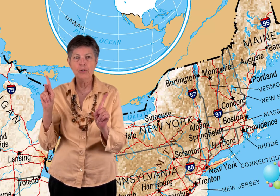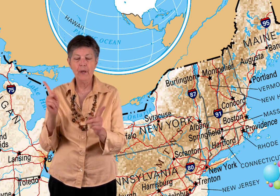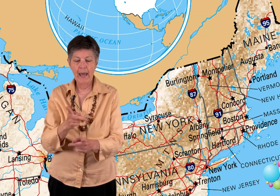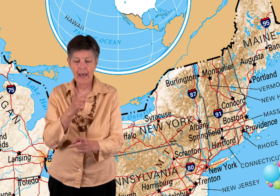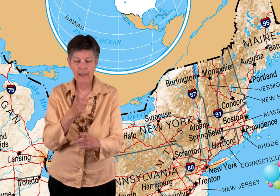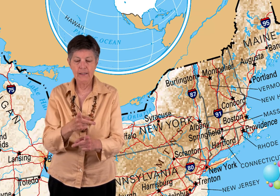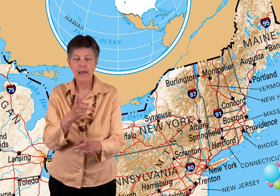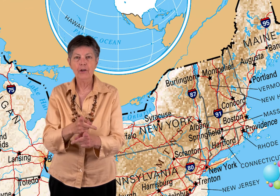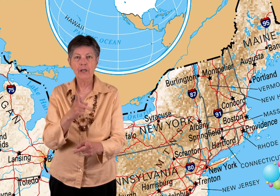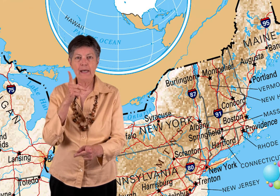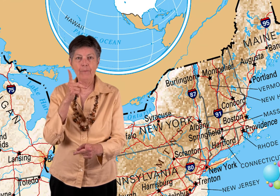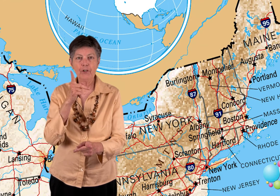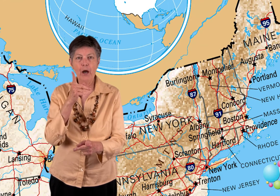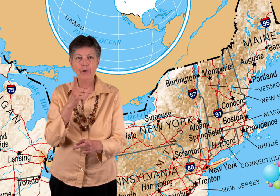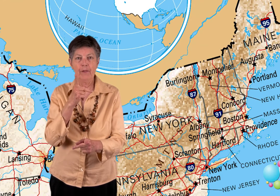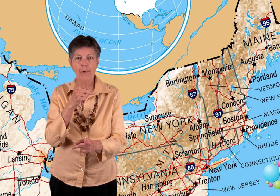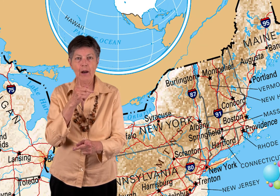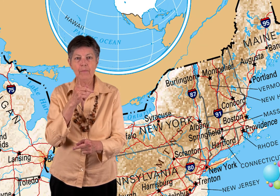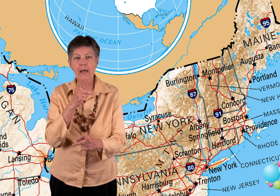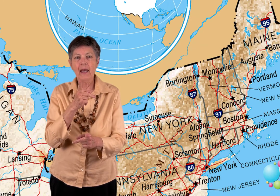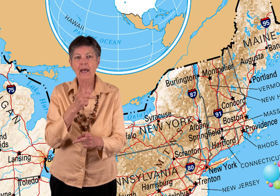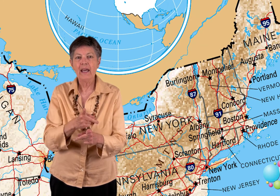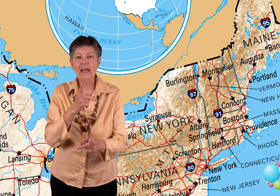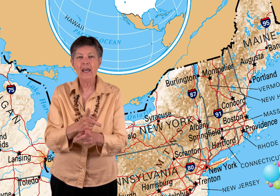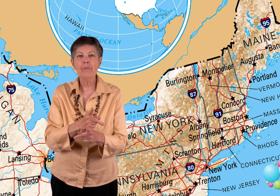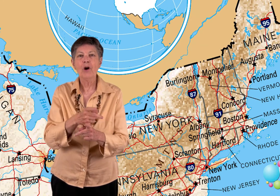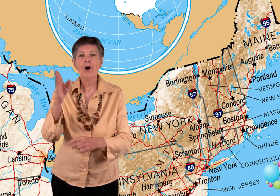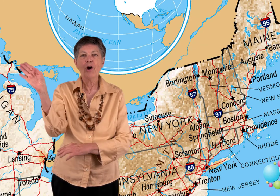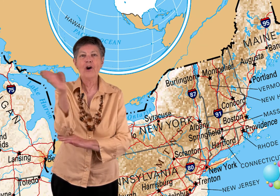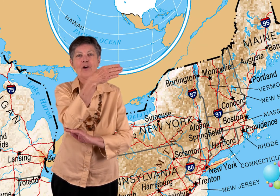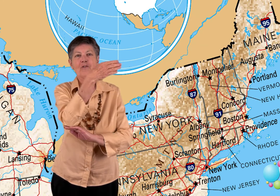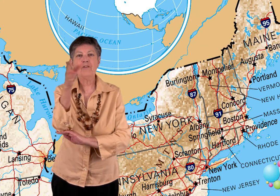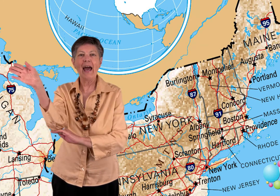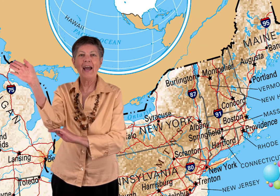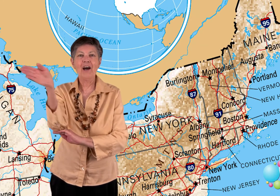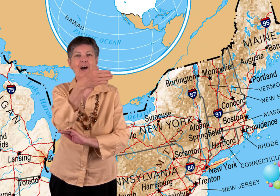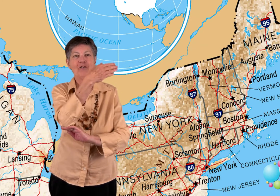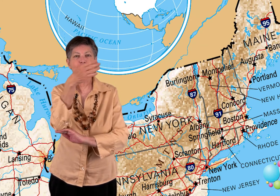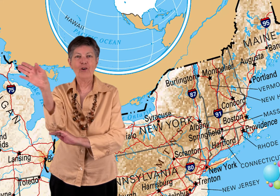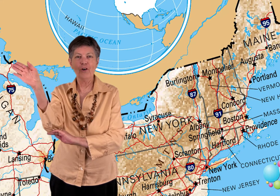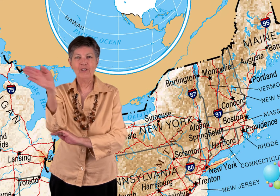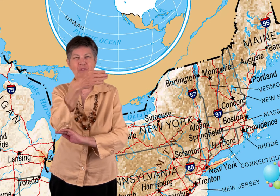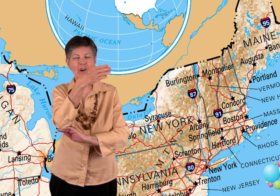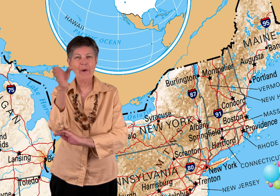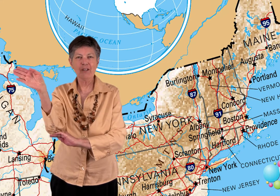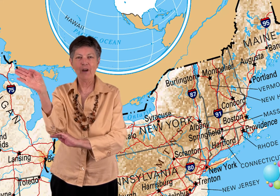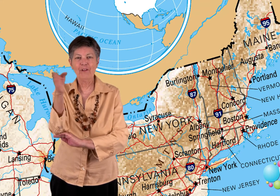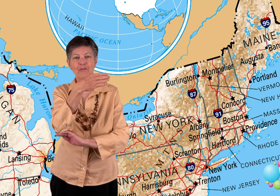two K hands, and you're going to tap the top one on the bottom. Keep her flag unfurled, so we're going to go back to waving the